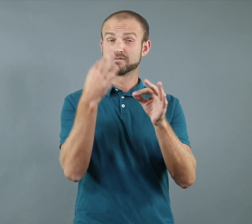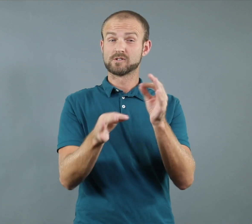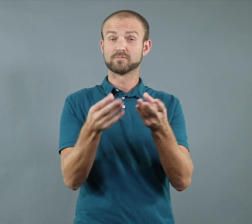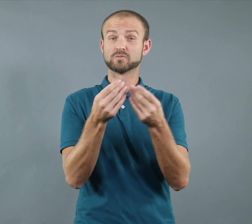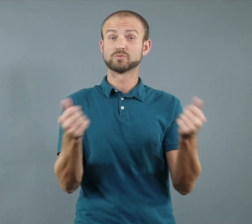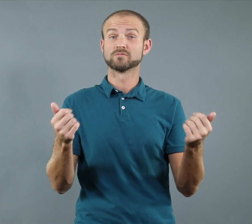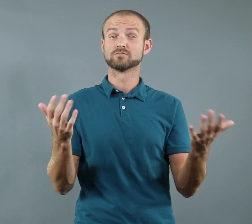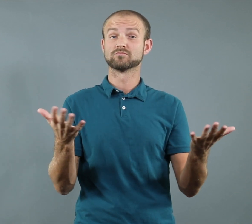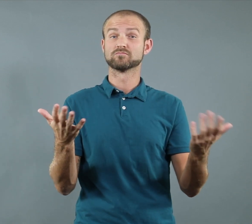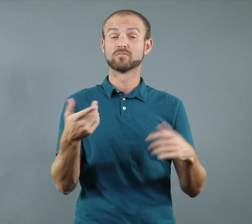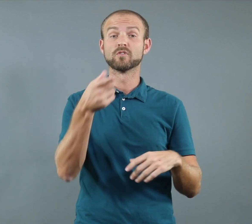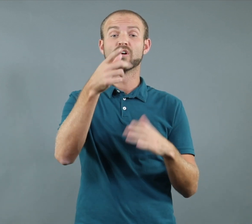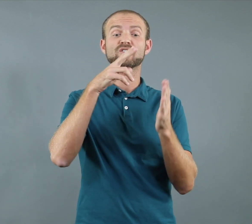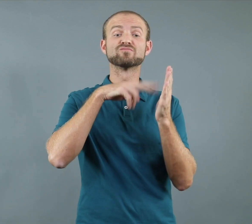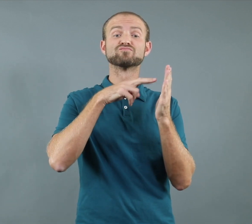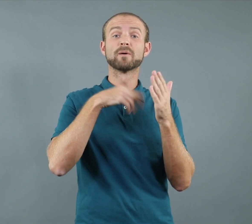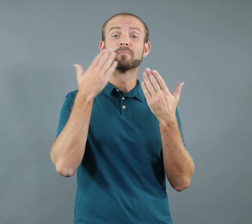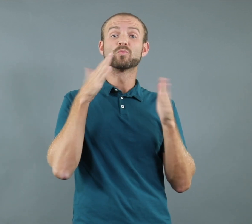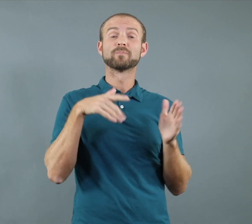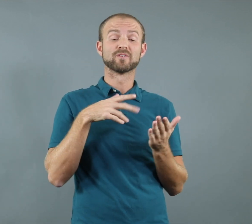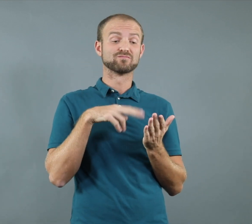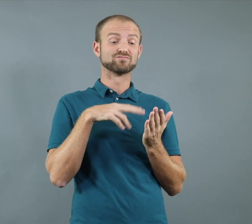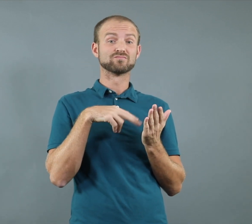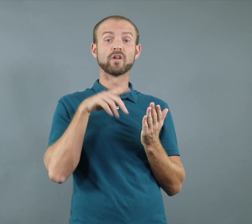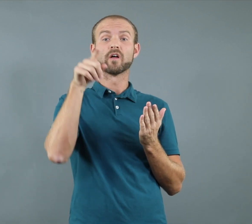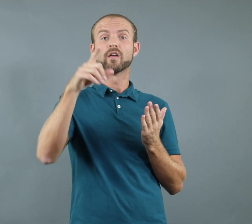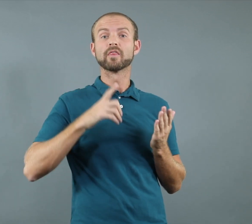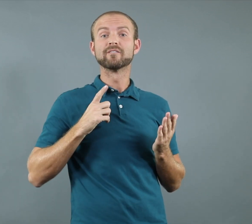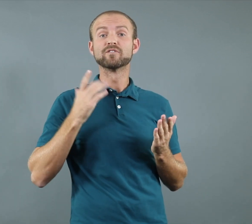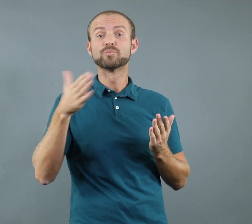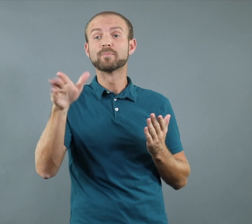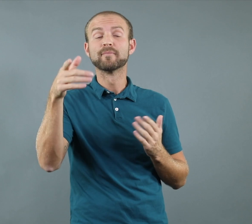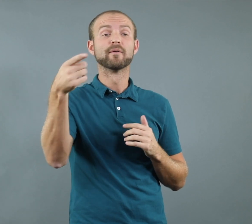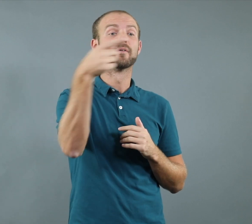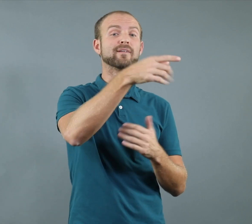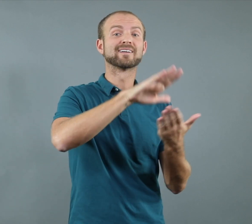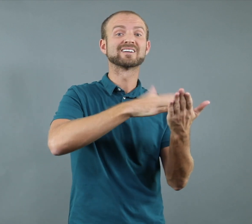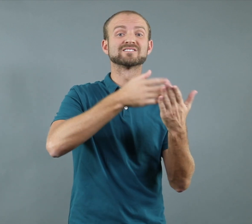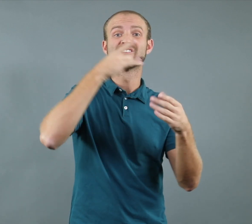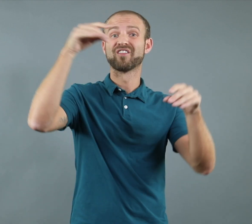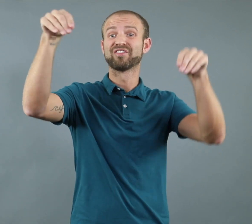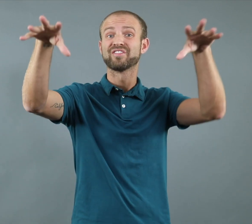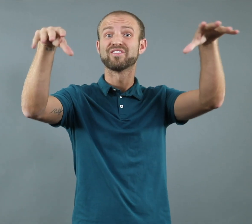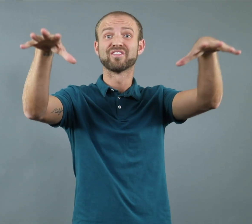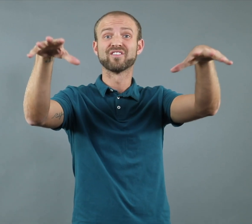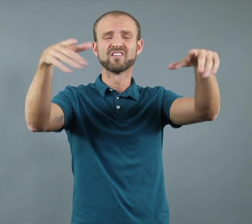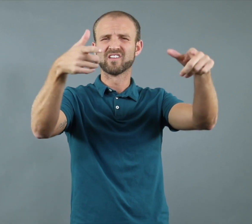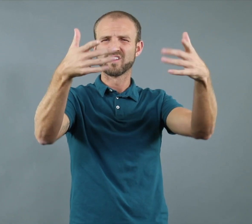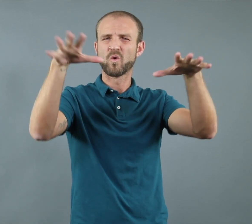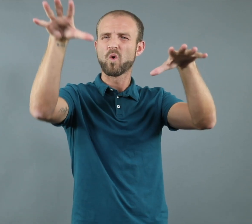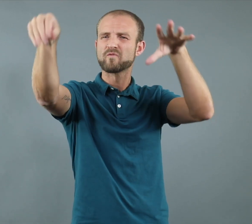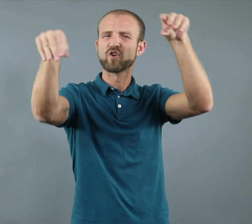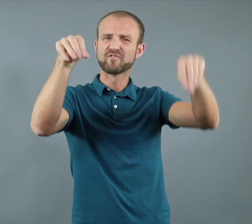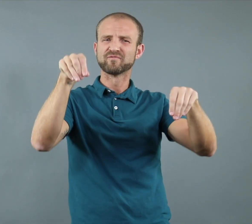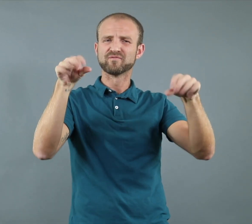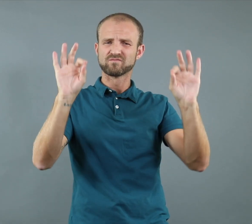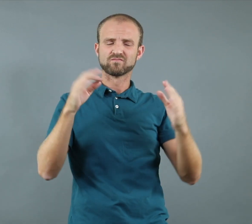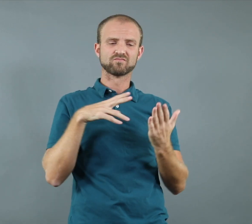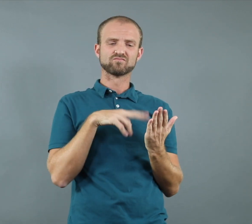This is a simple resolution. For instance, if you are in your bedroom reading a book and no one is in the living room and the kitchen, please make sure